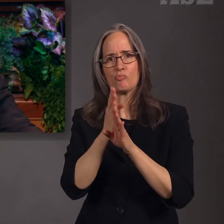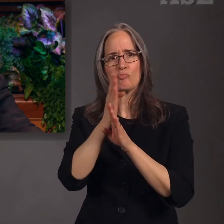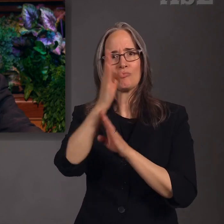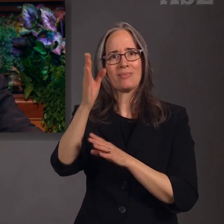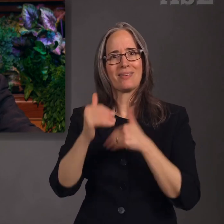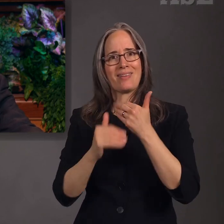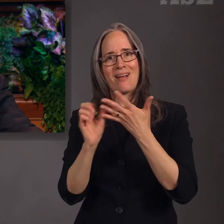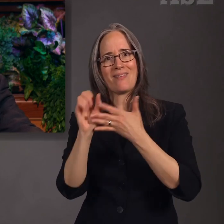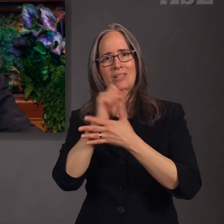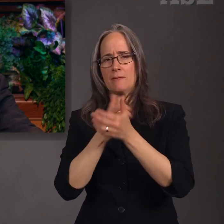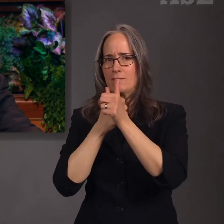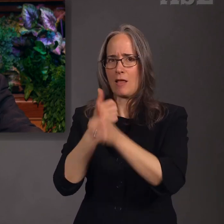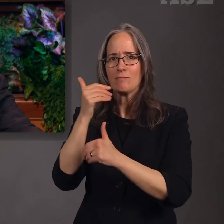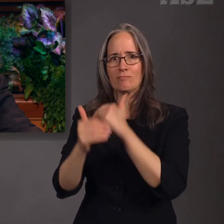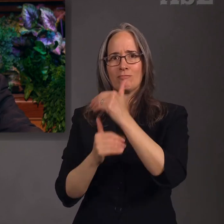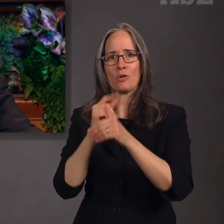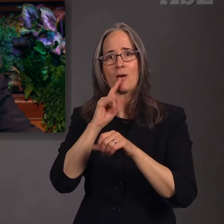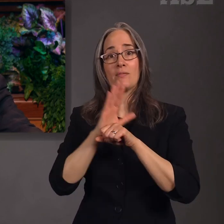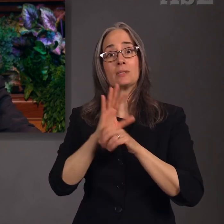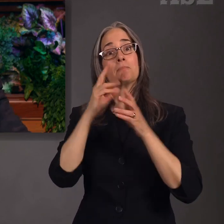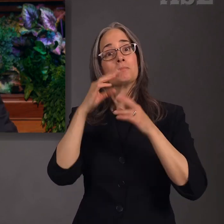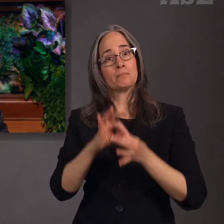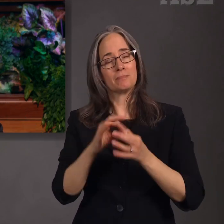of Jesus Christ, amen. Amen.